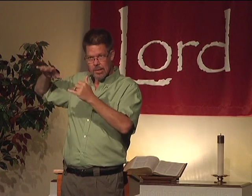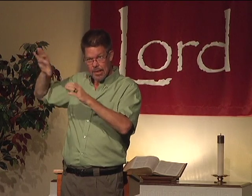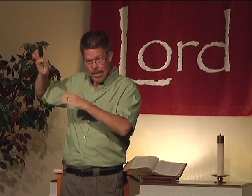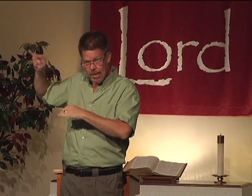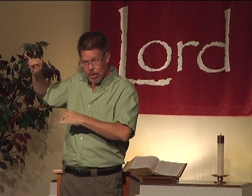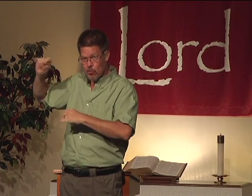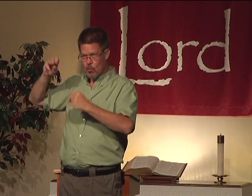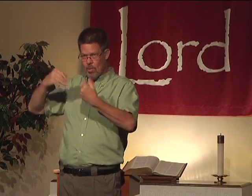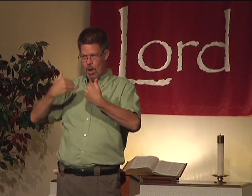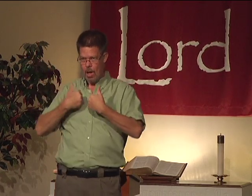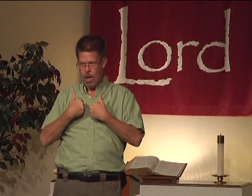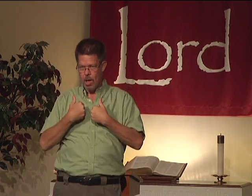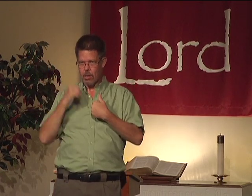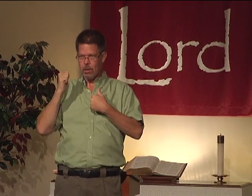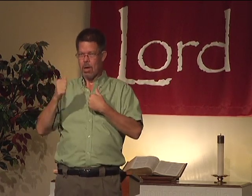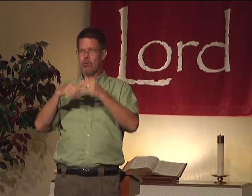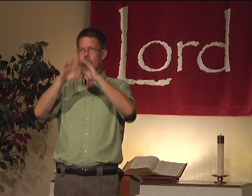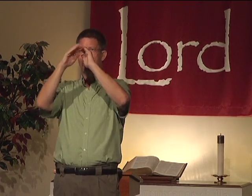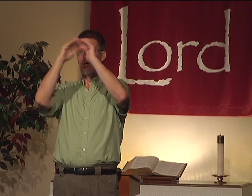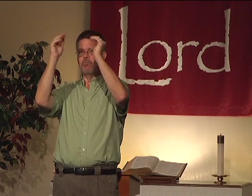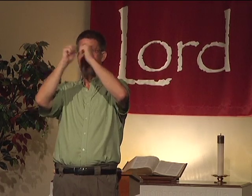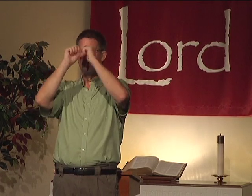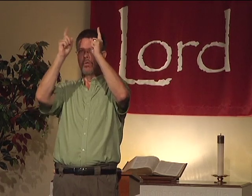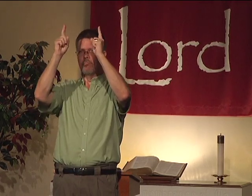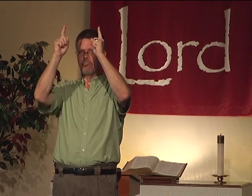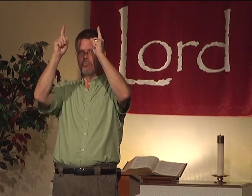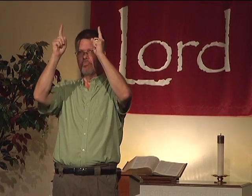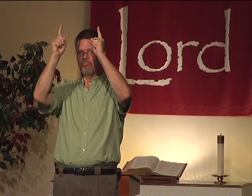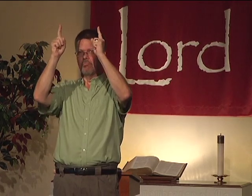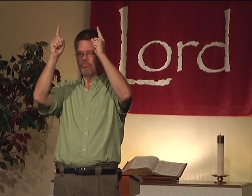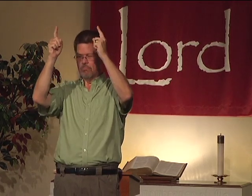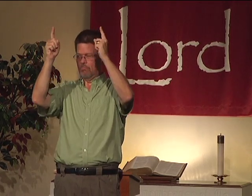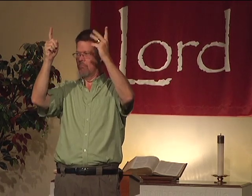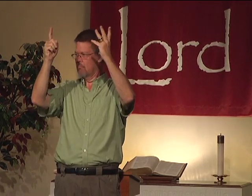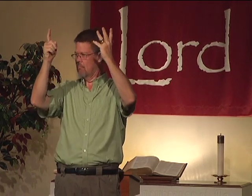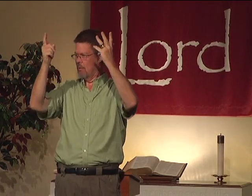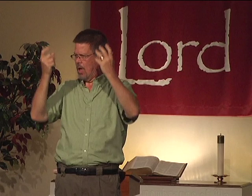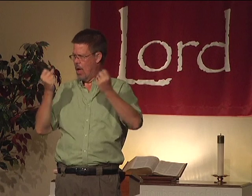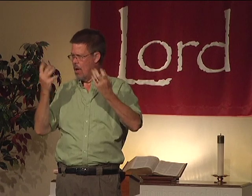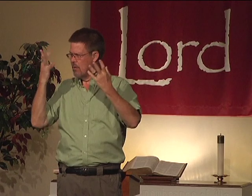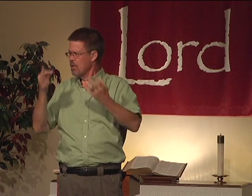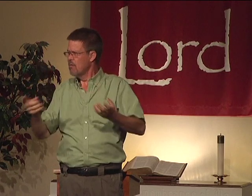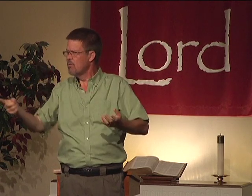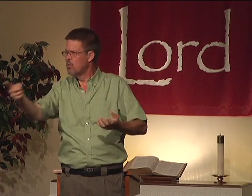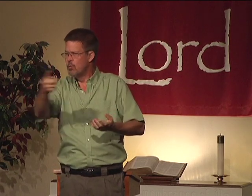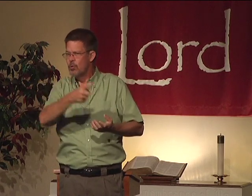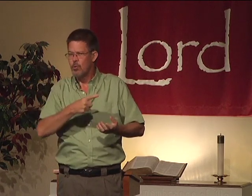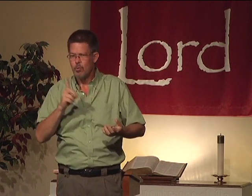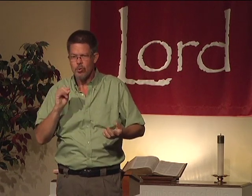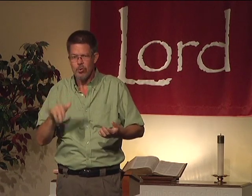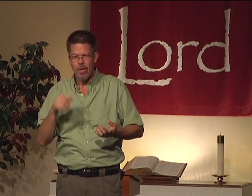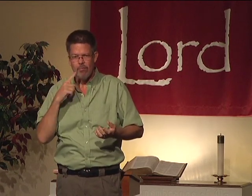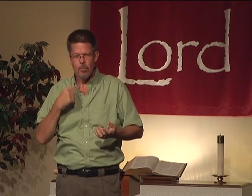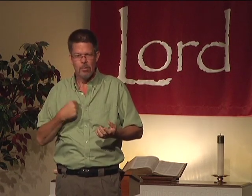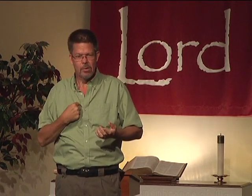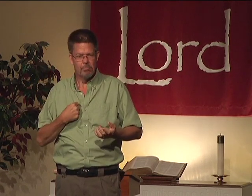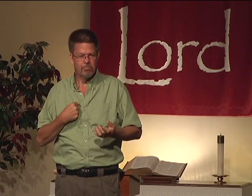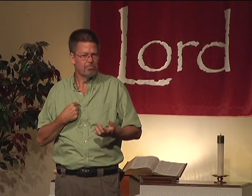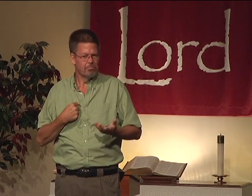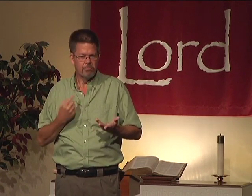that, what he did, and then I can go to heaven and be with him. How many of you do that for me?